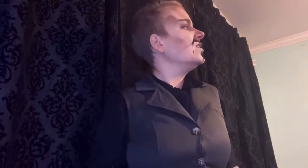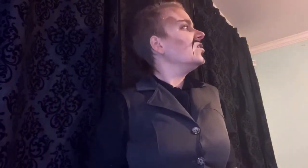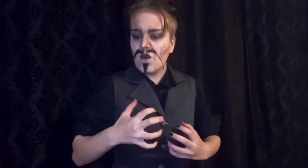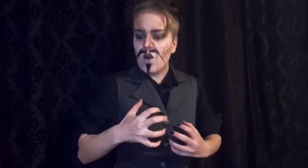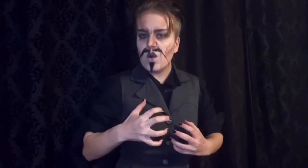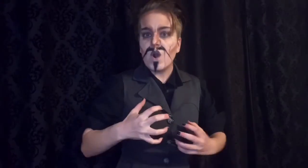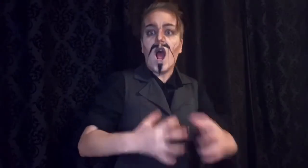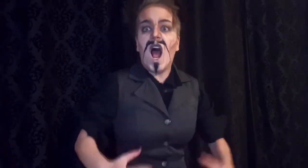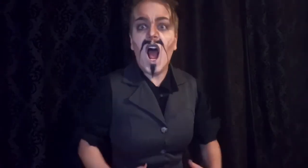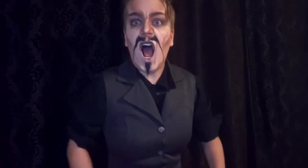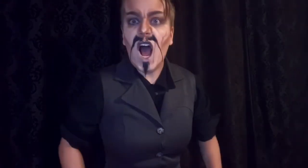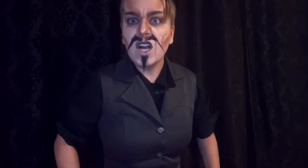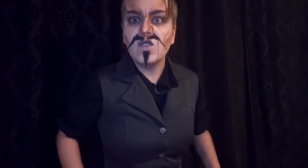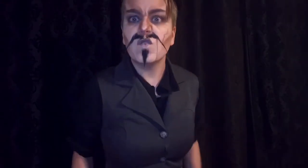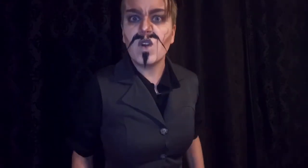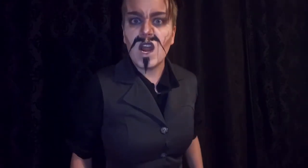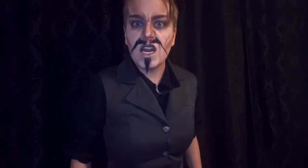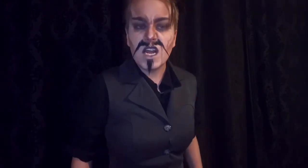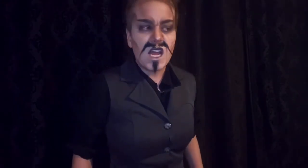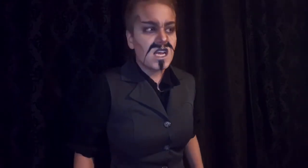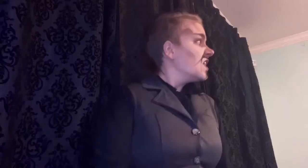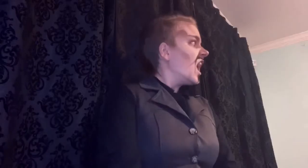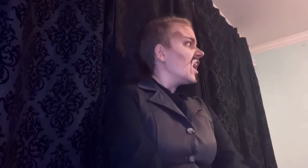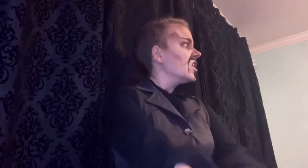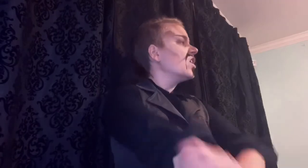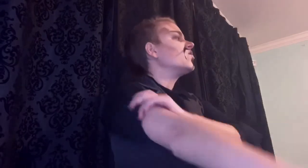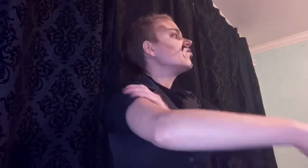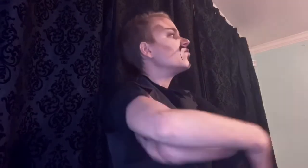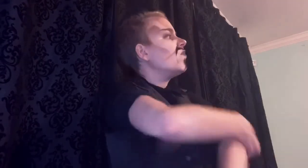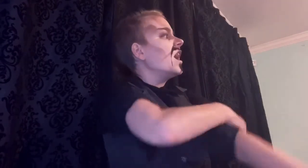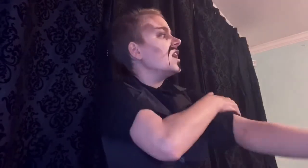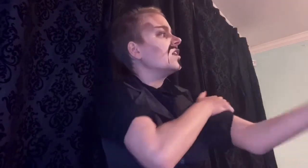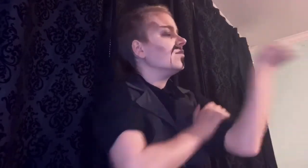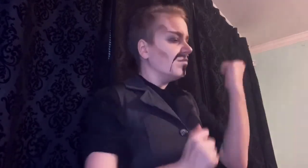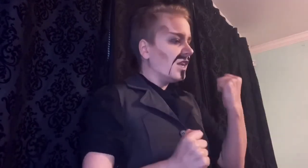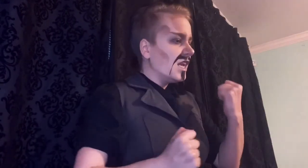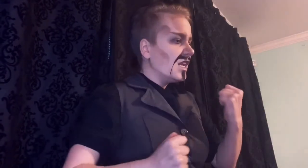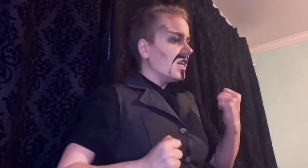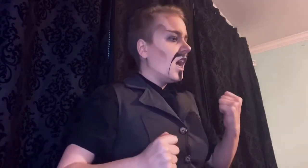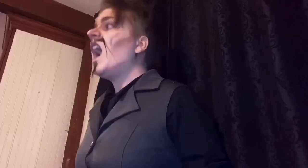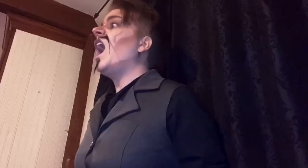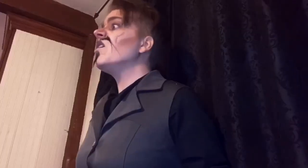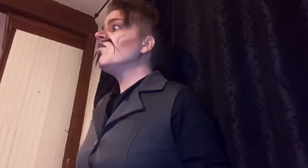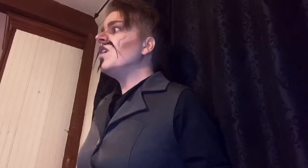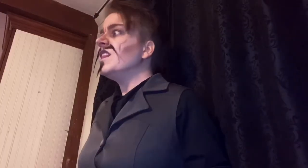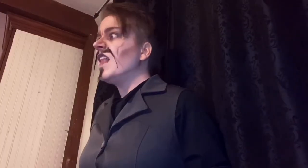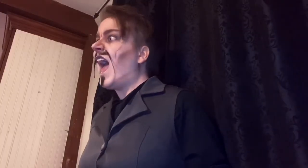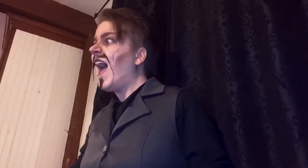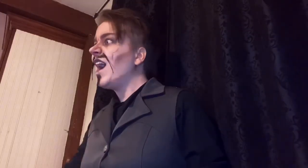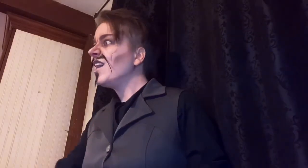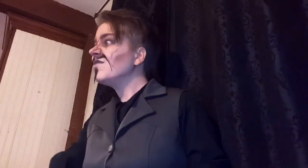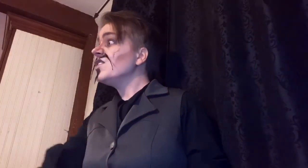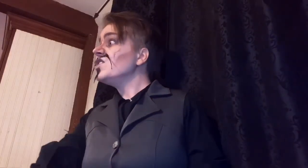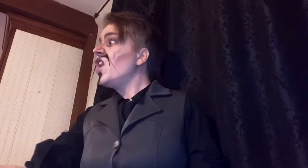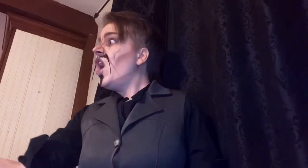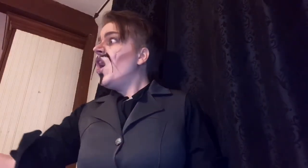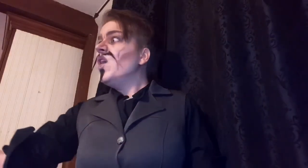Nor a hundred Can assuage me I will have you